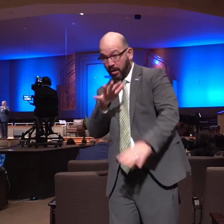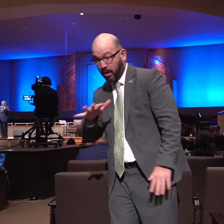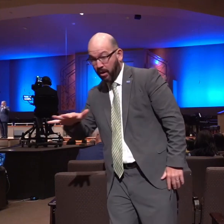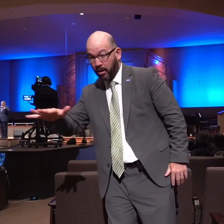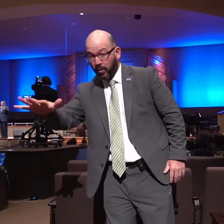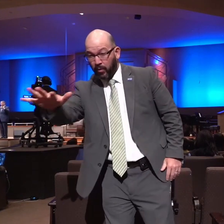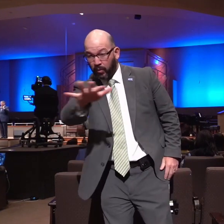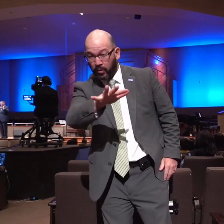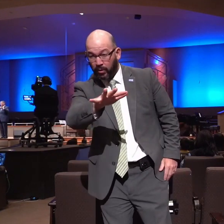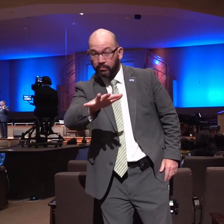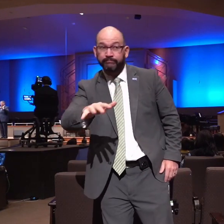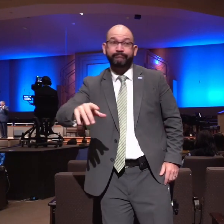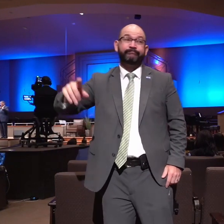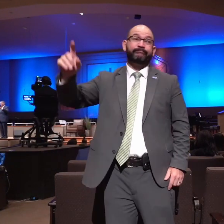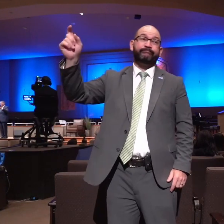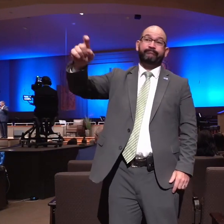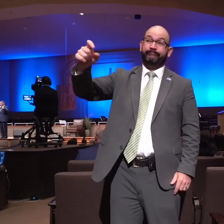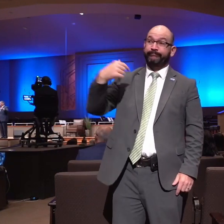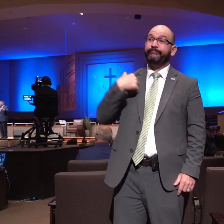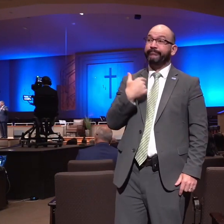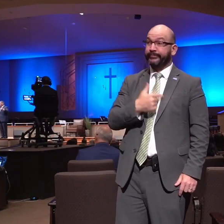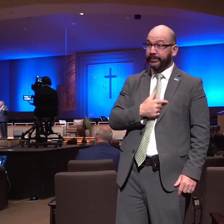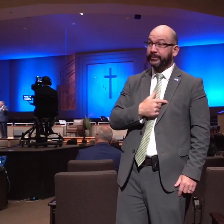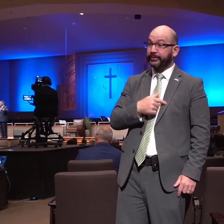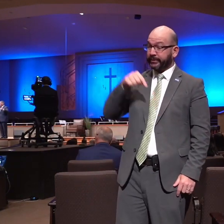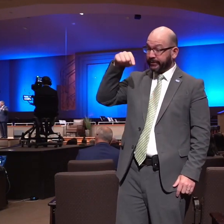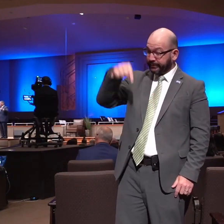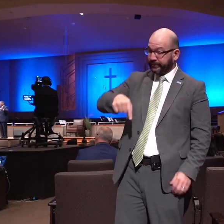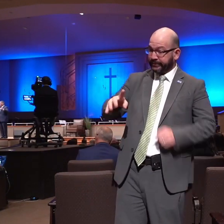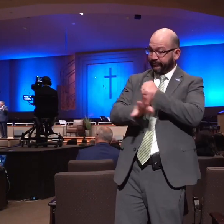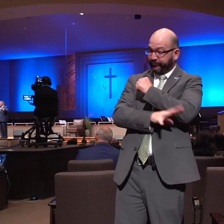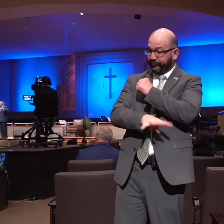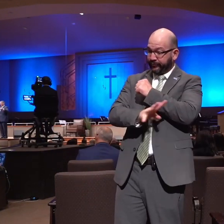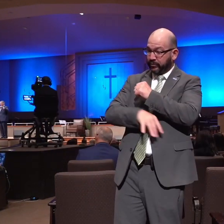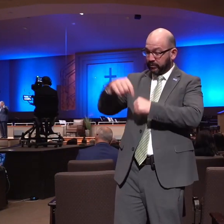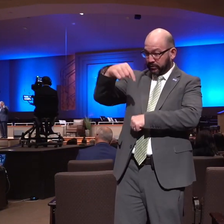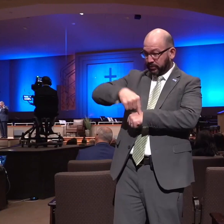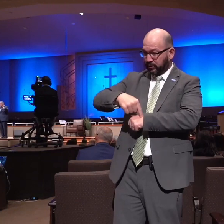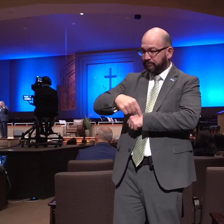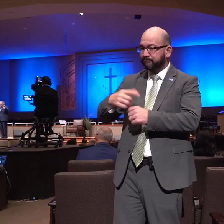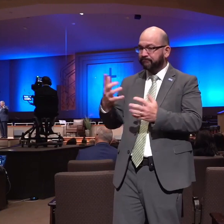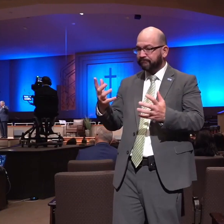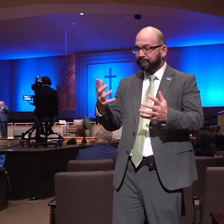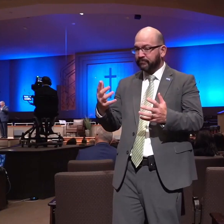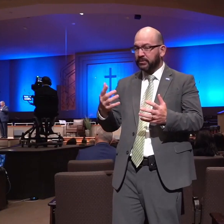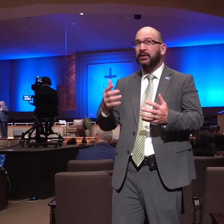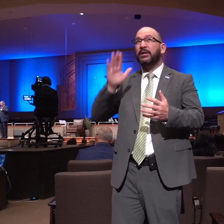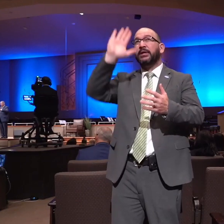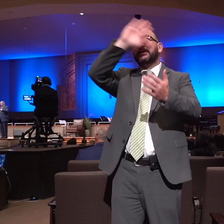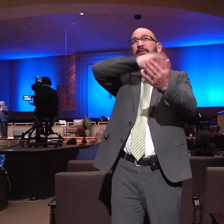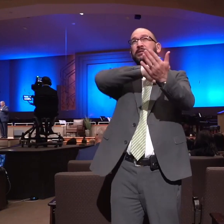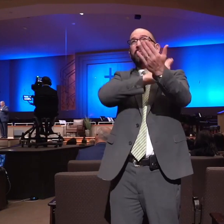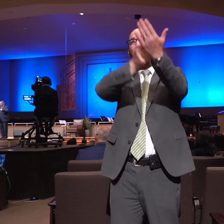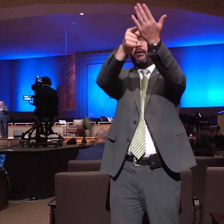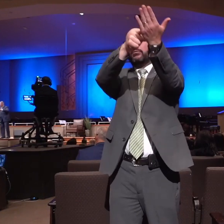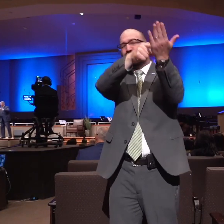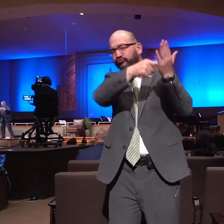needs us this fall to have a demonstrated power upon the divine